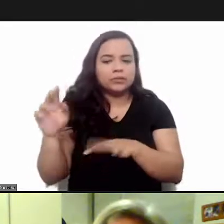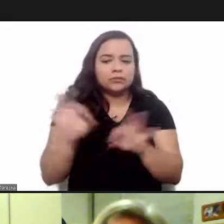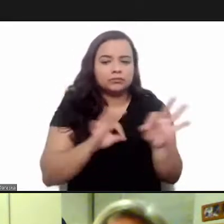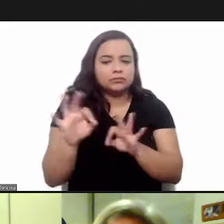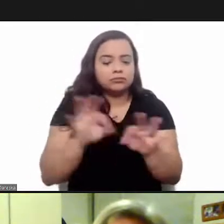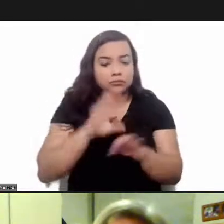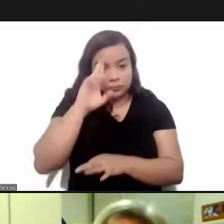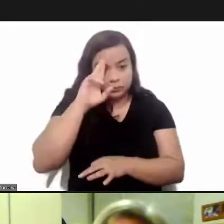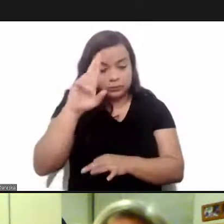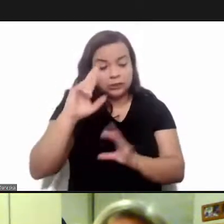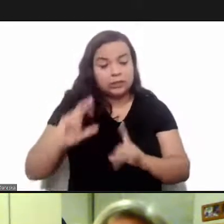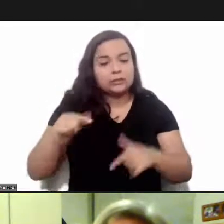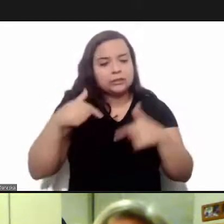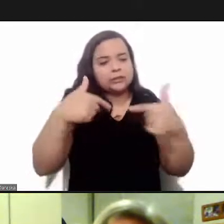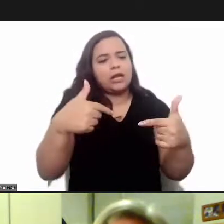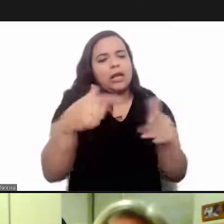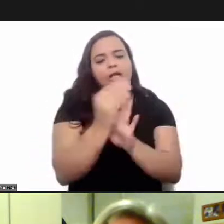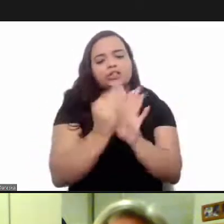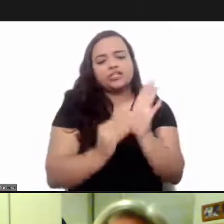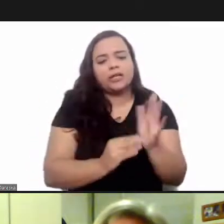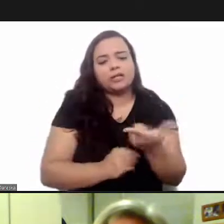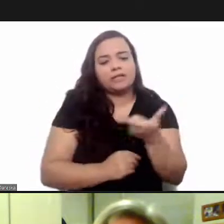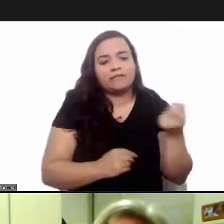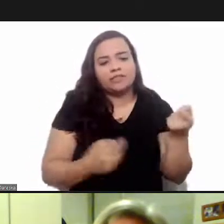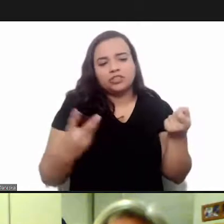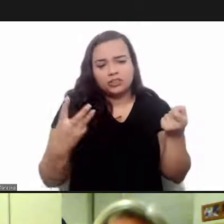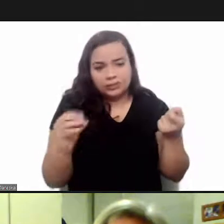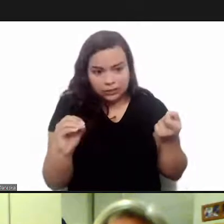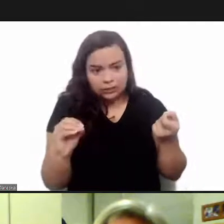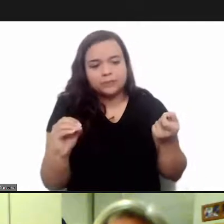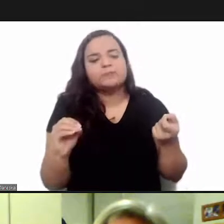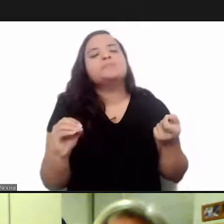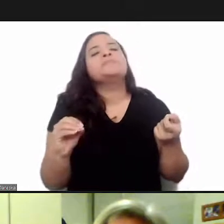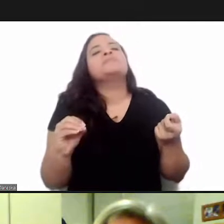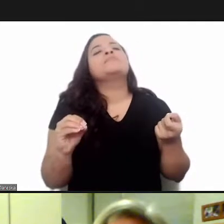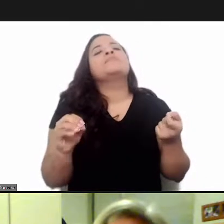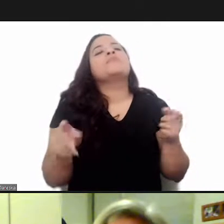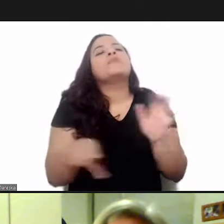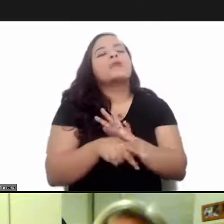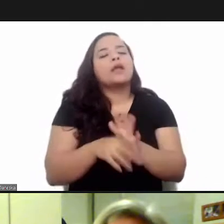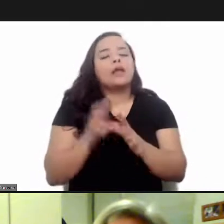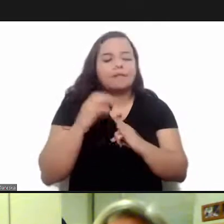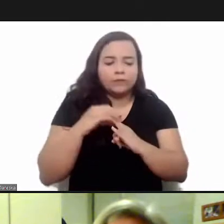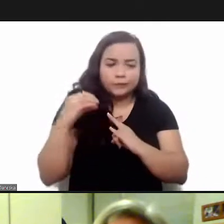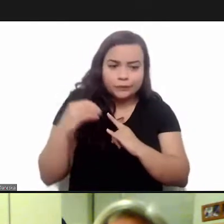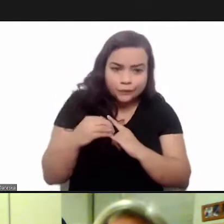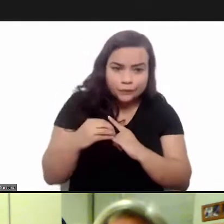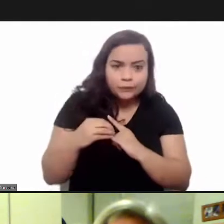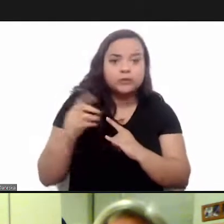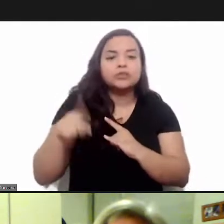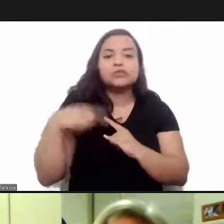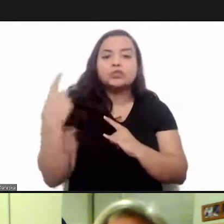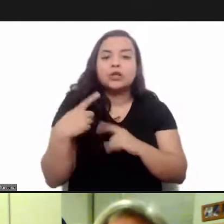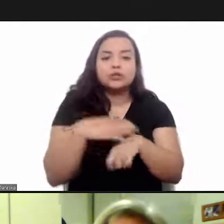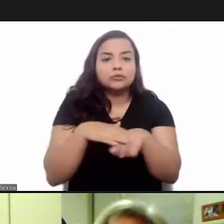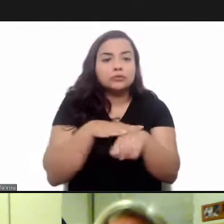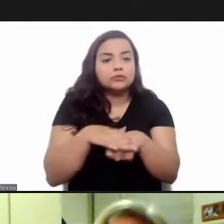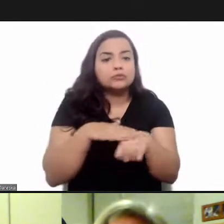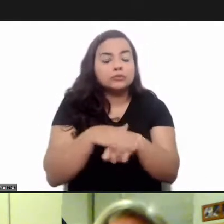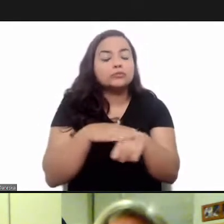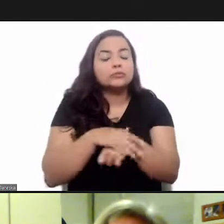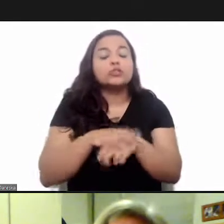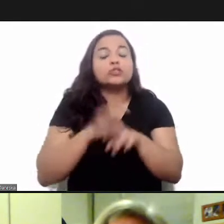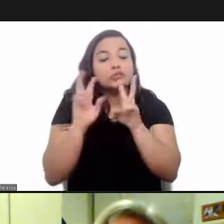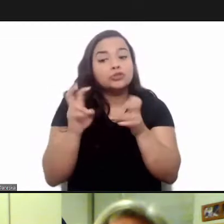for the 2030 agenda in field cruz we talked a lot bit about this disease which has taught us so much